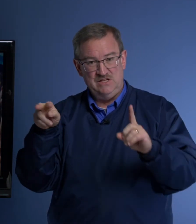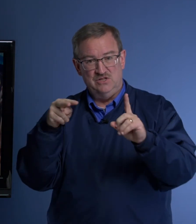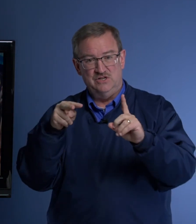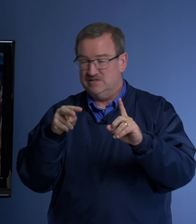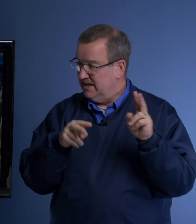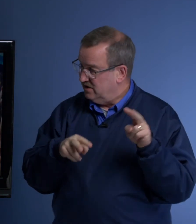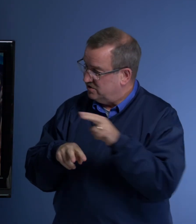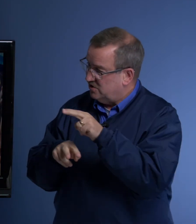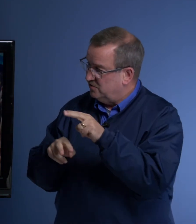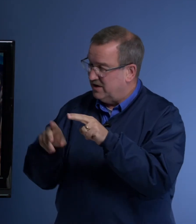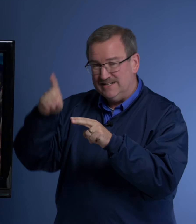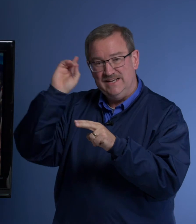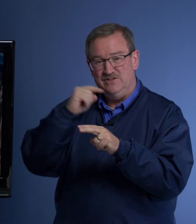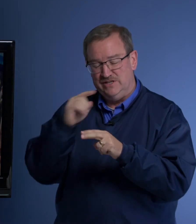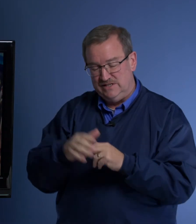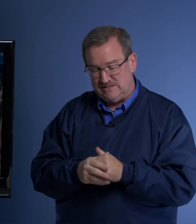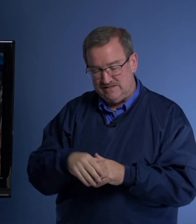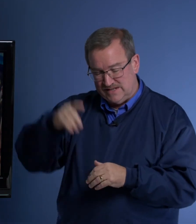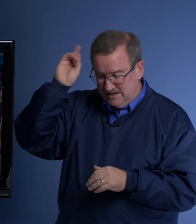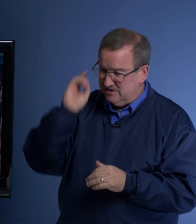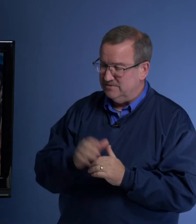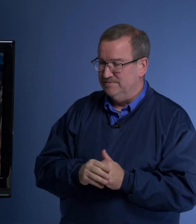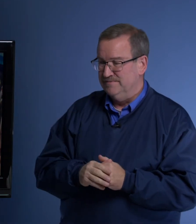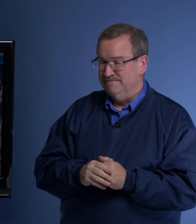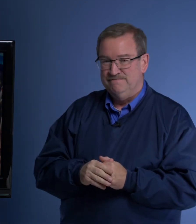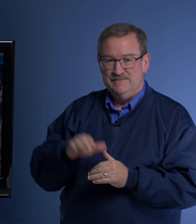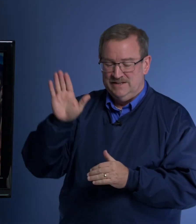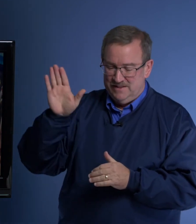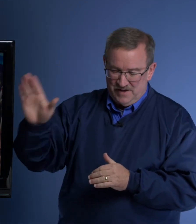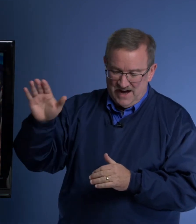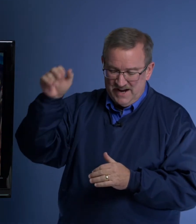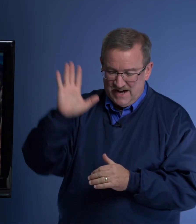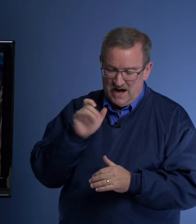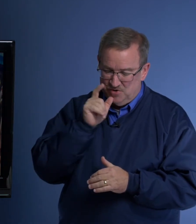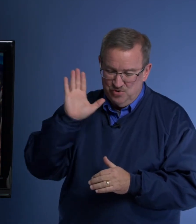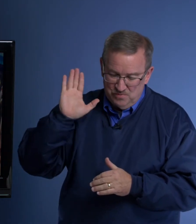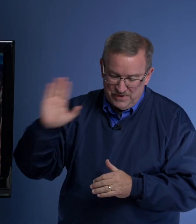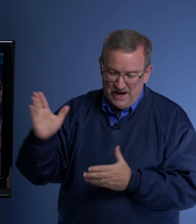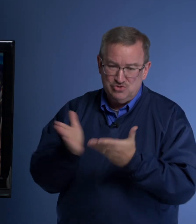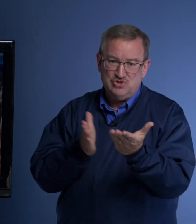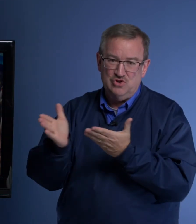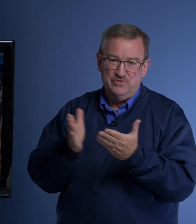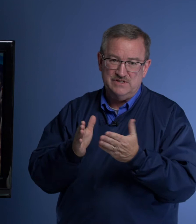looks he looks over at Daniel and he says, Daniel. Daniel, thy God, whom thou servest